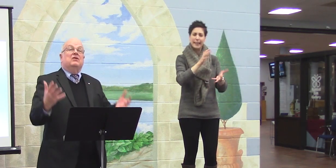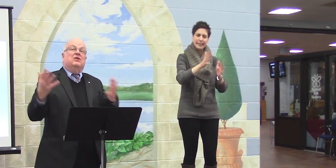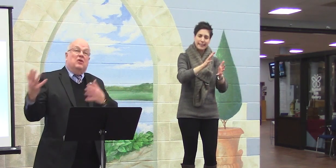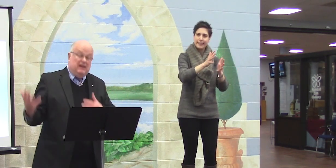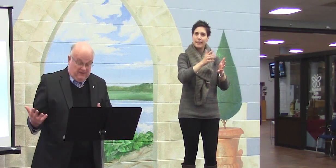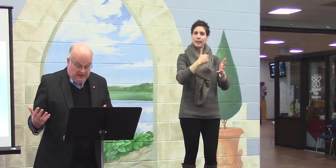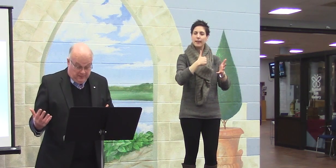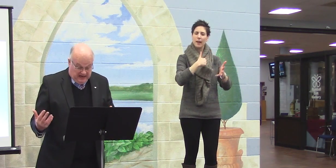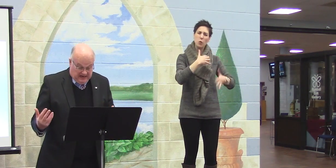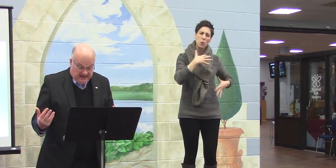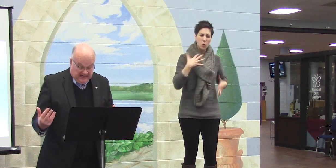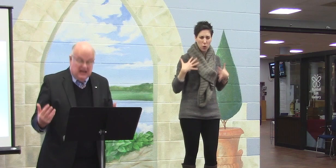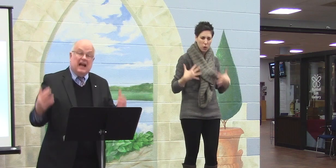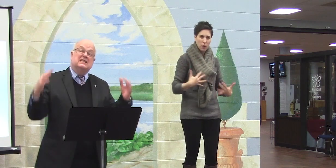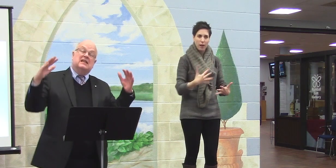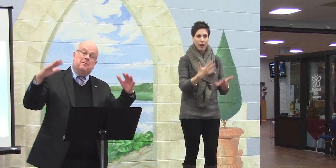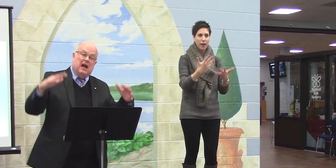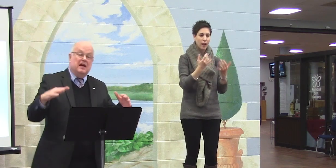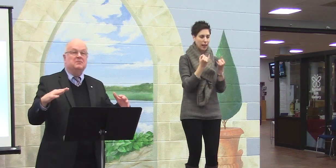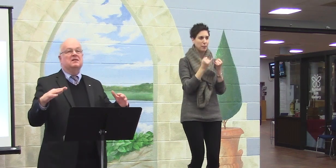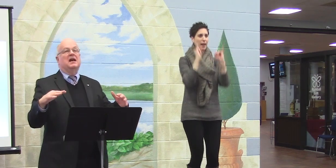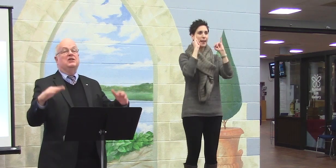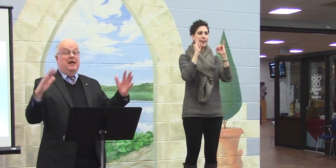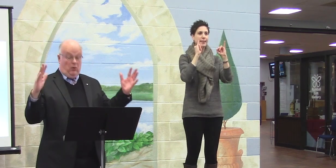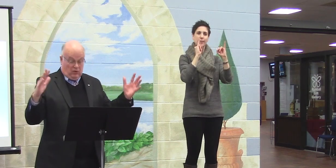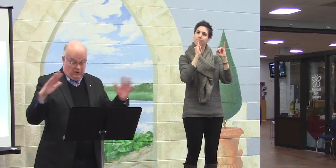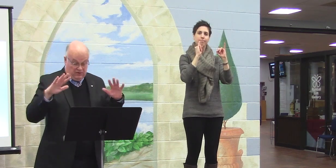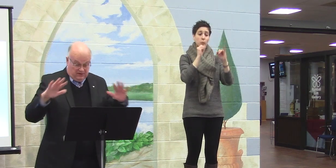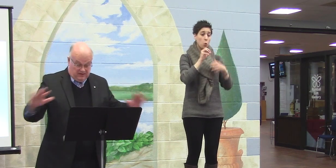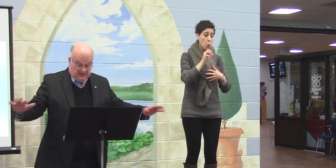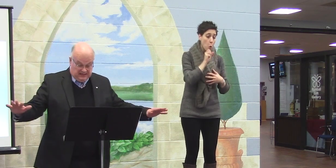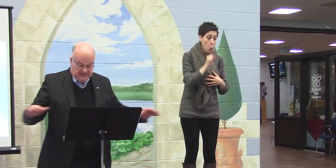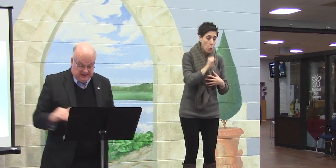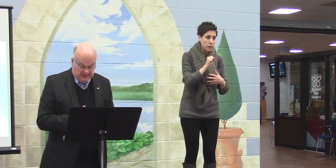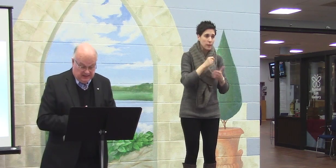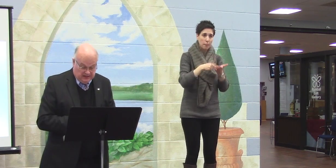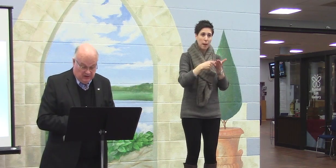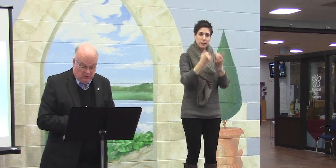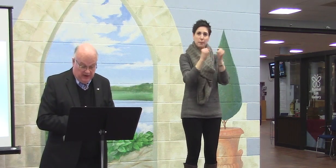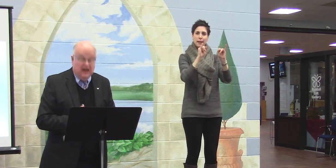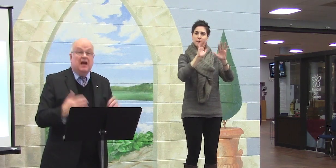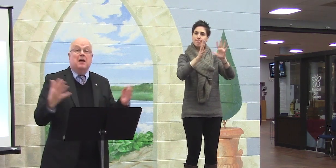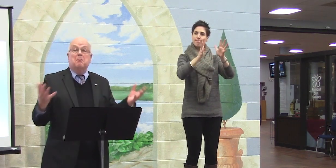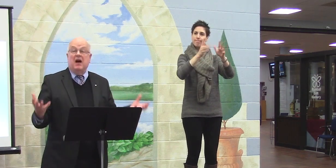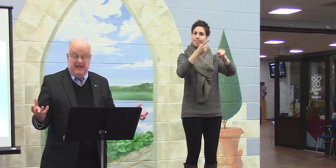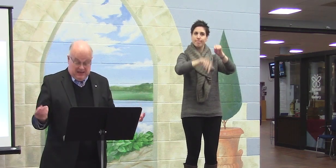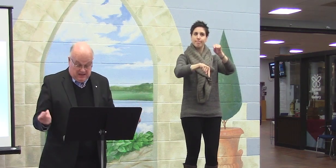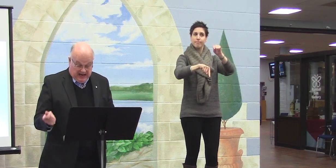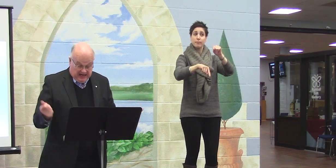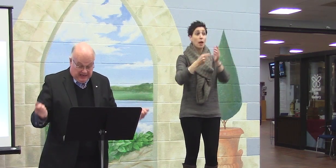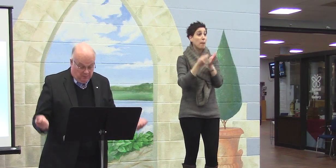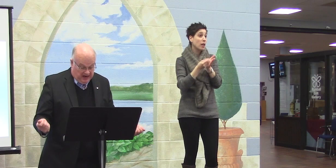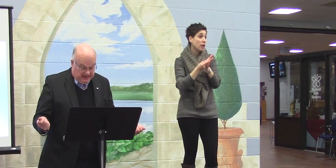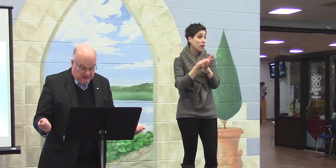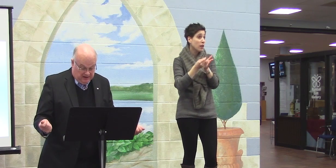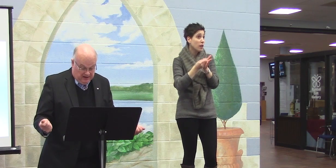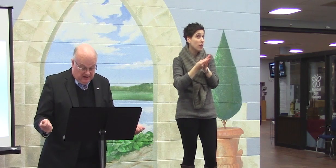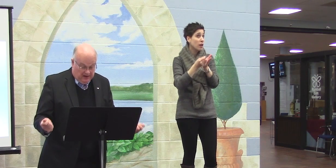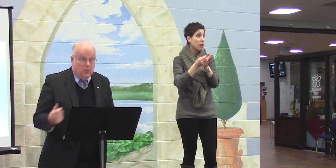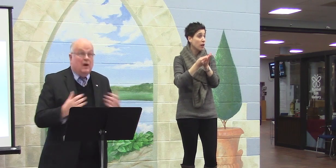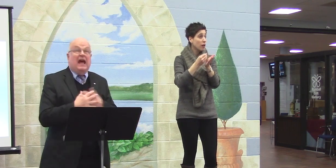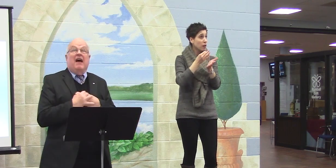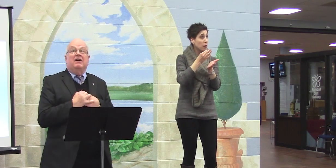required to live independently. And sometimes, as you get older, these things go away. Money. Handsome money.